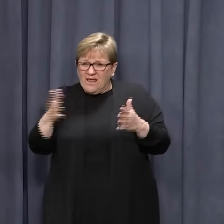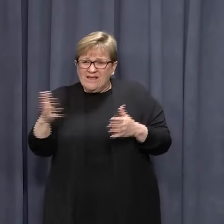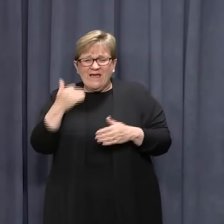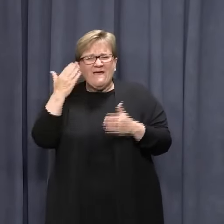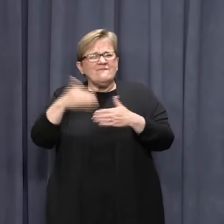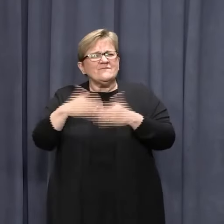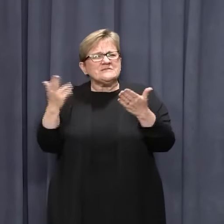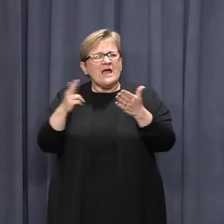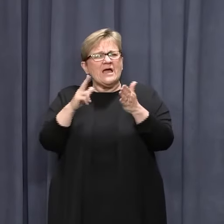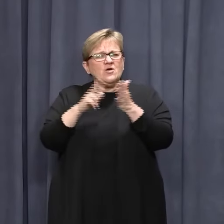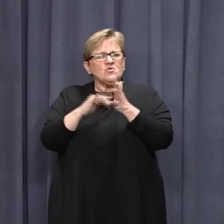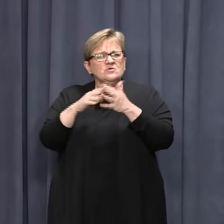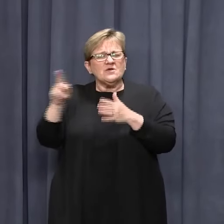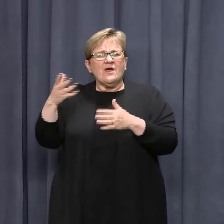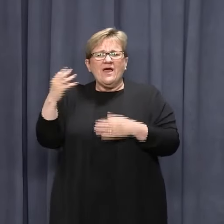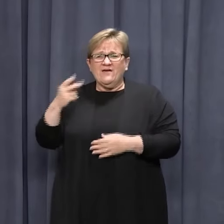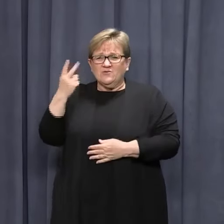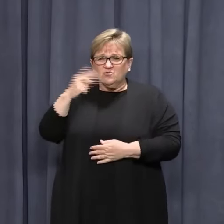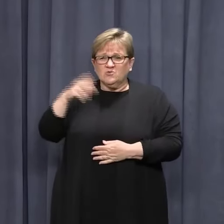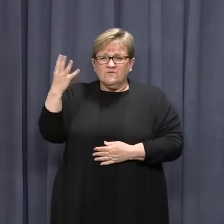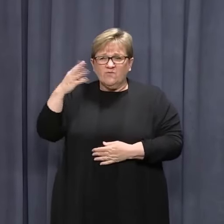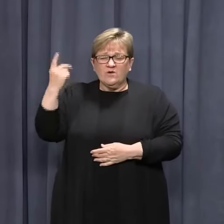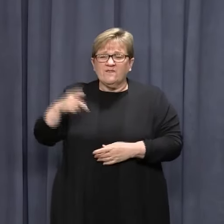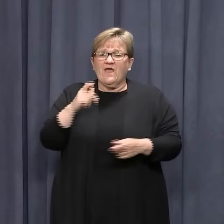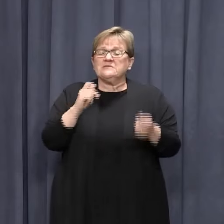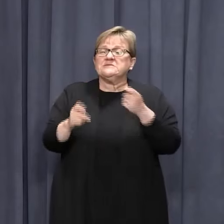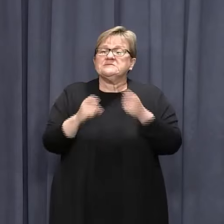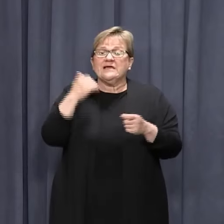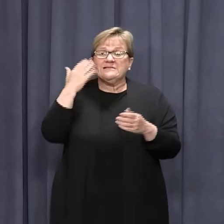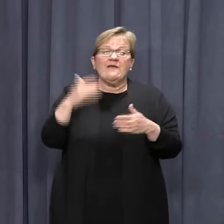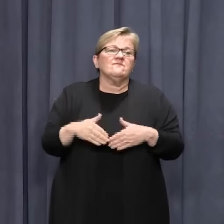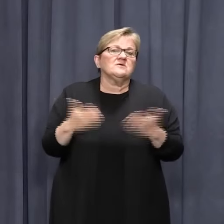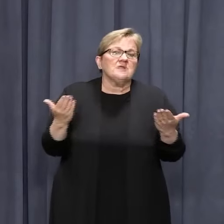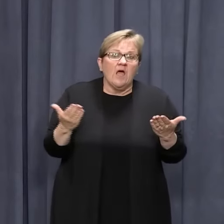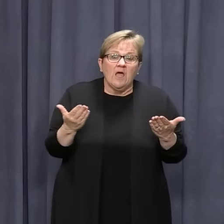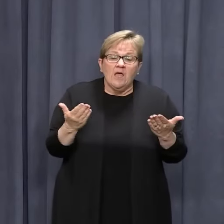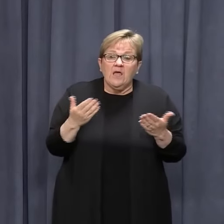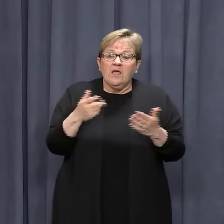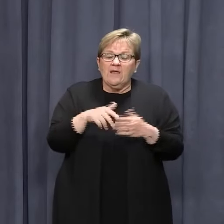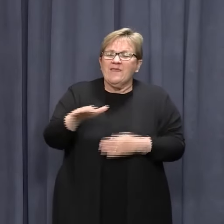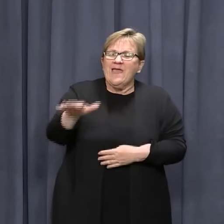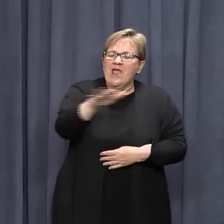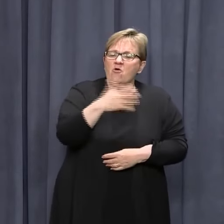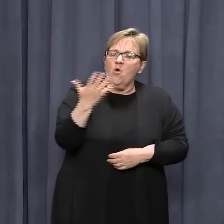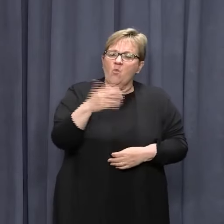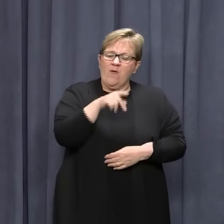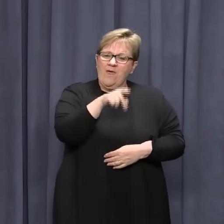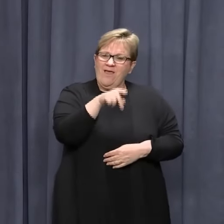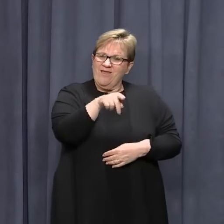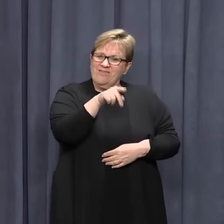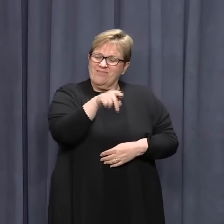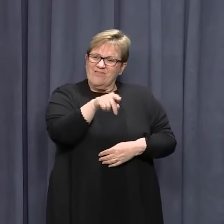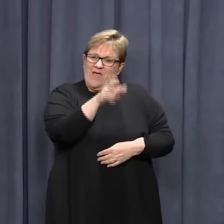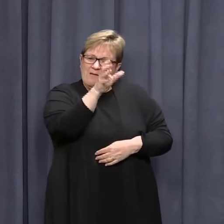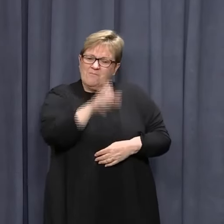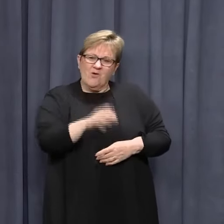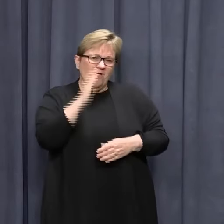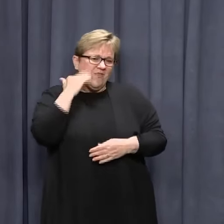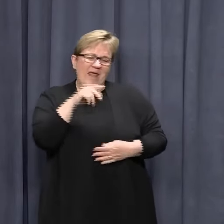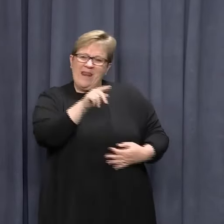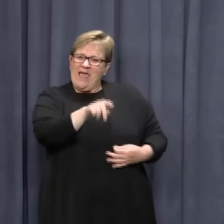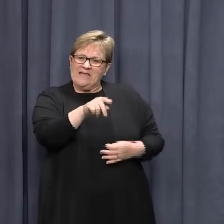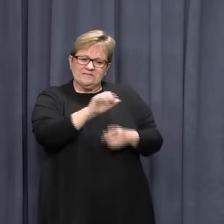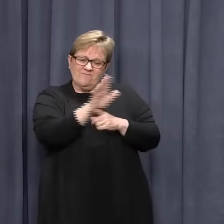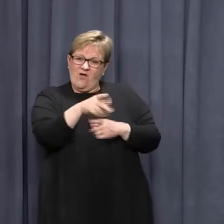New South Wales is doing 12 to 14,000 tests, in particular in the areas from which this lady